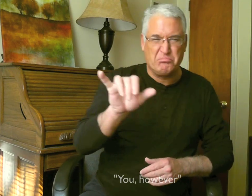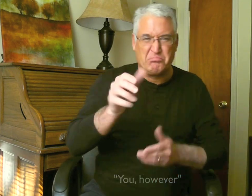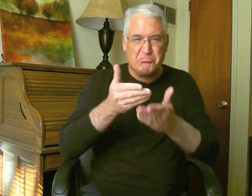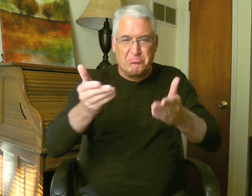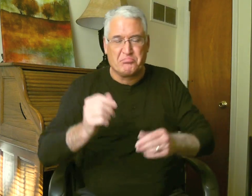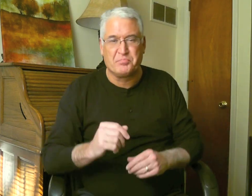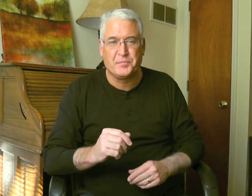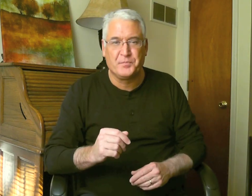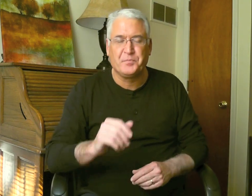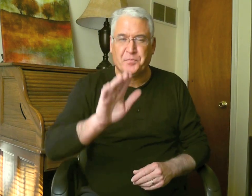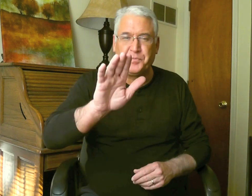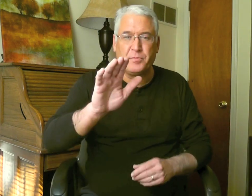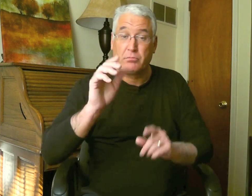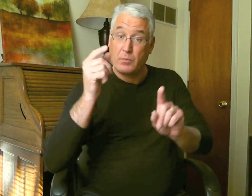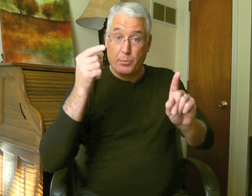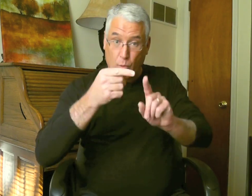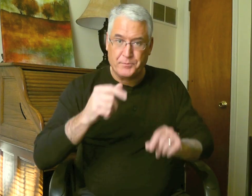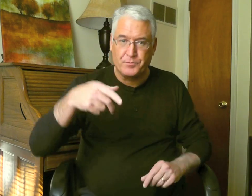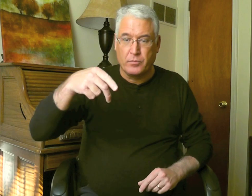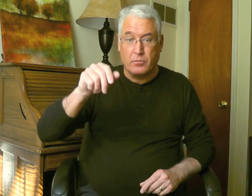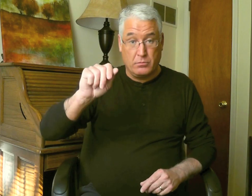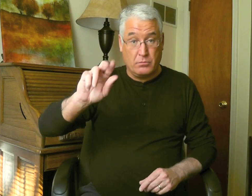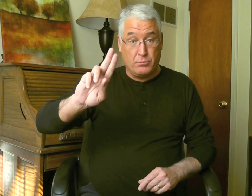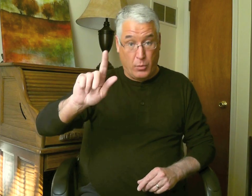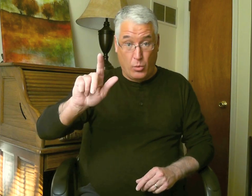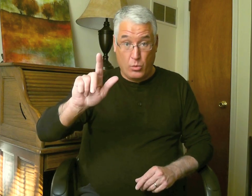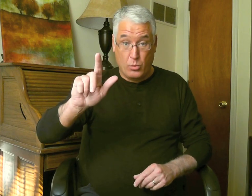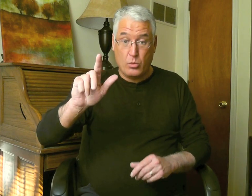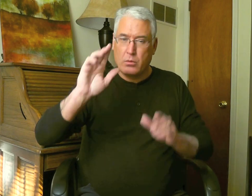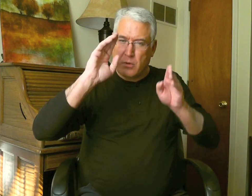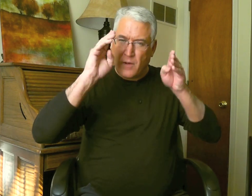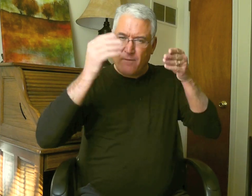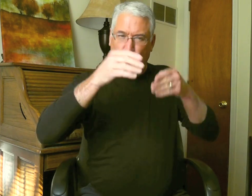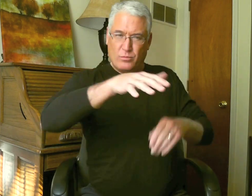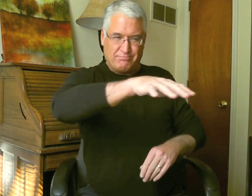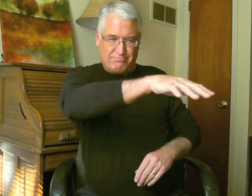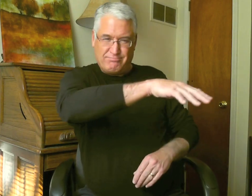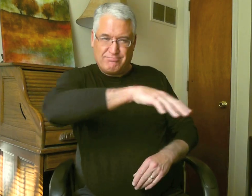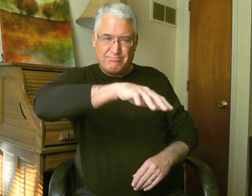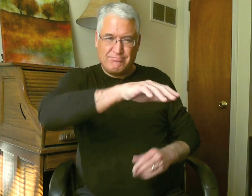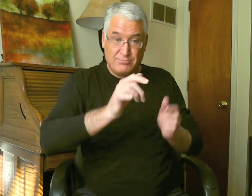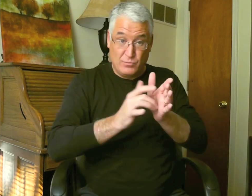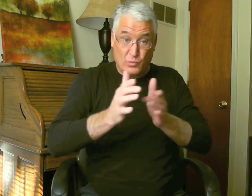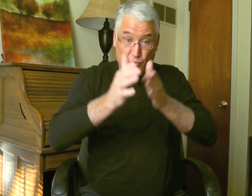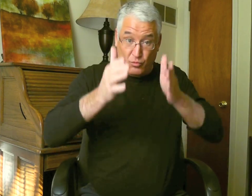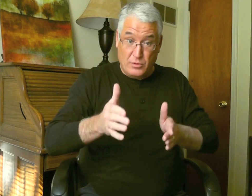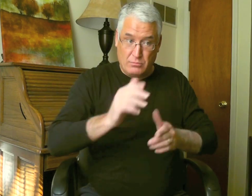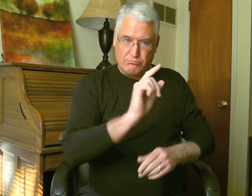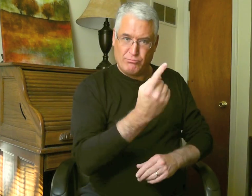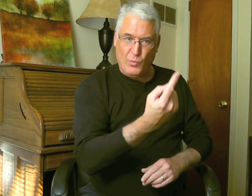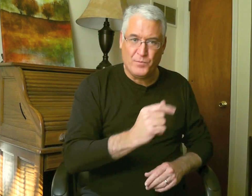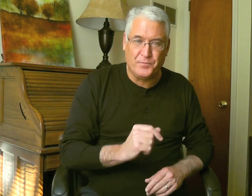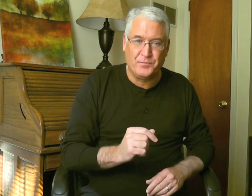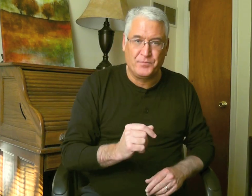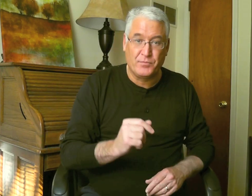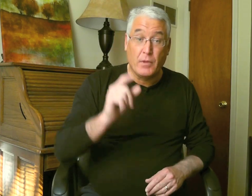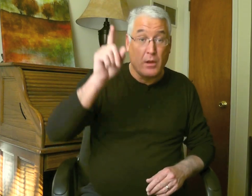it means the same thing. The point is that Paul was focusing on the group of believers